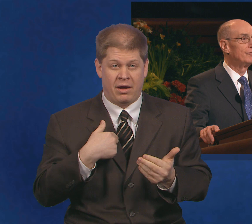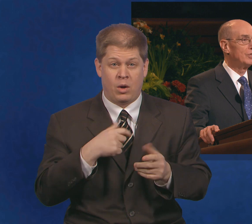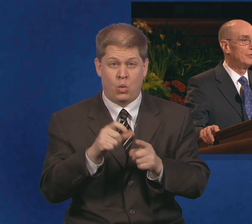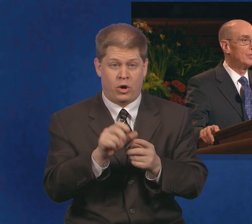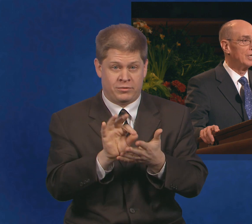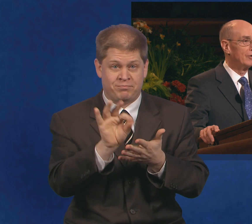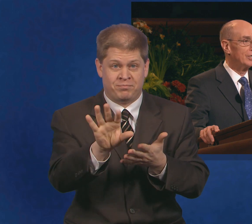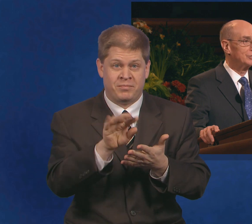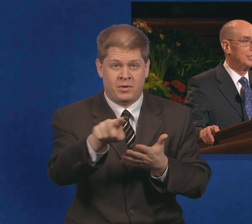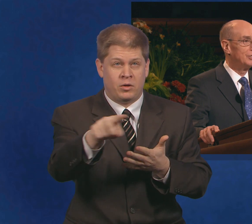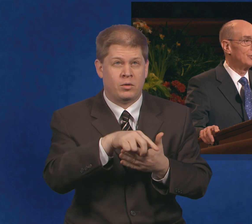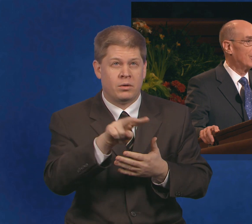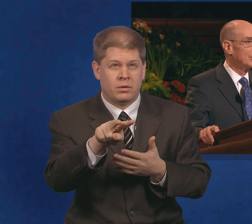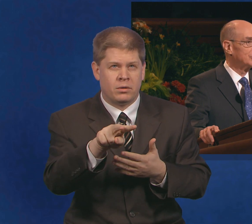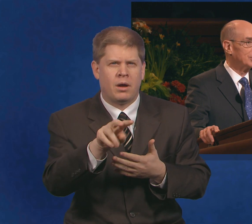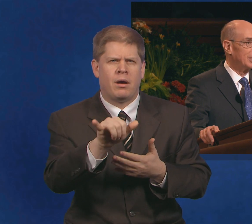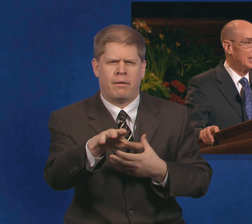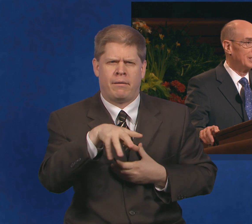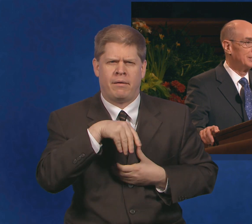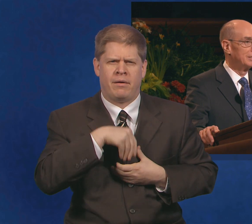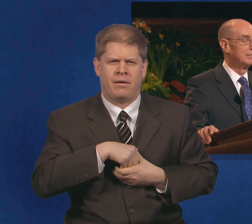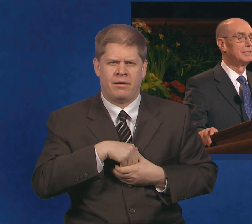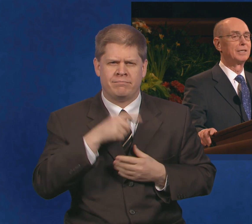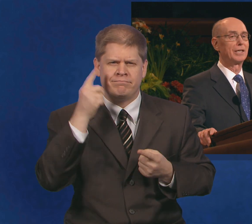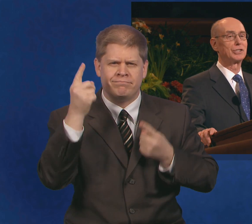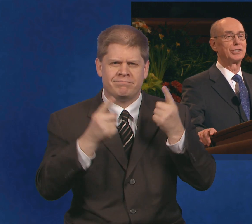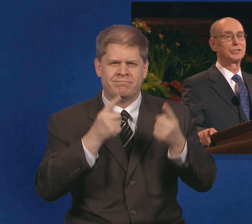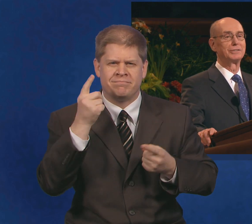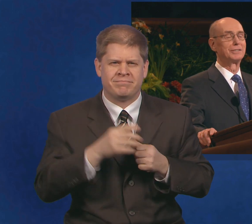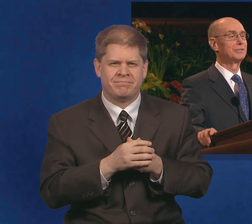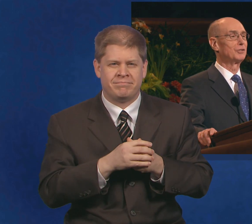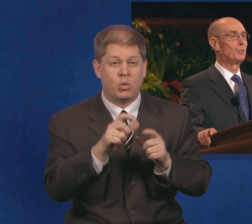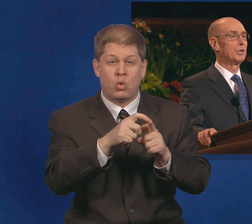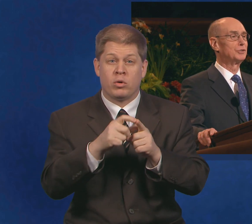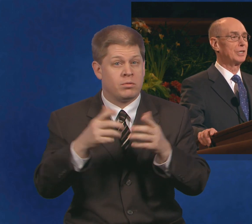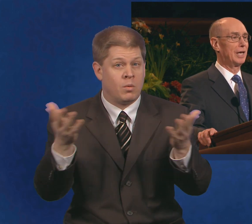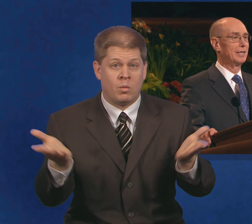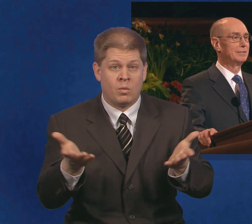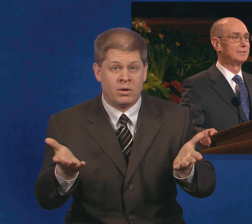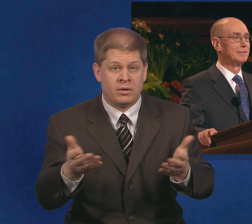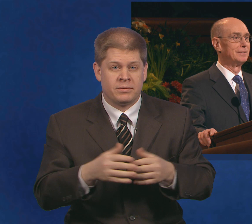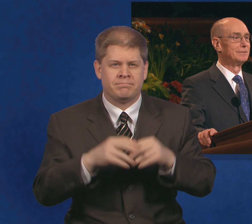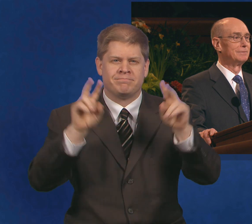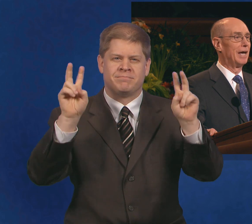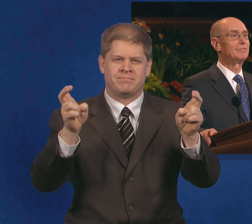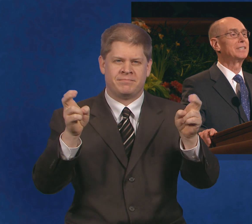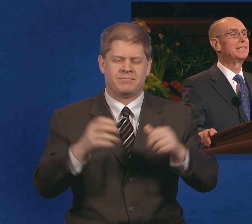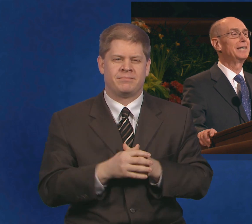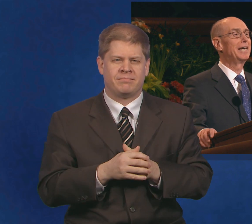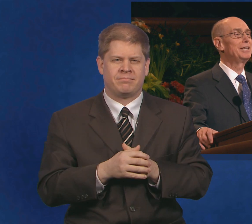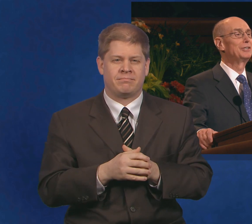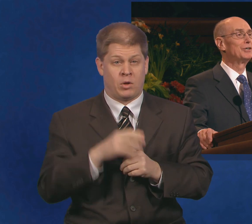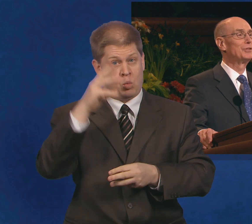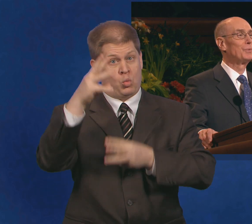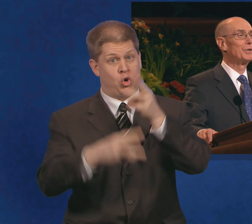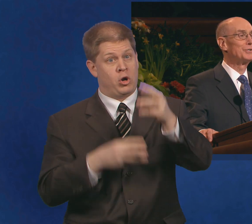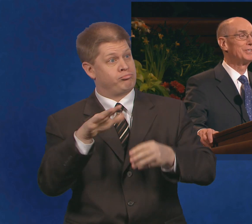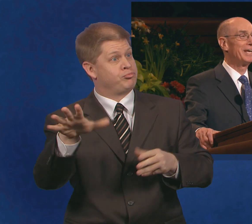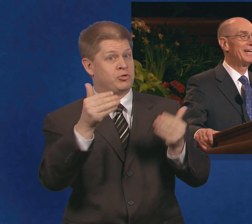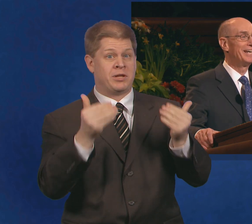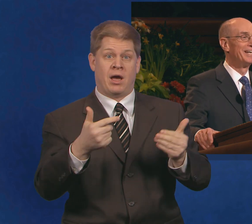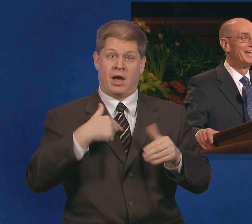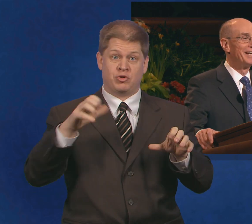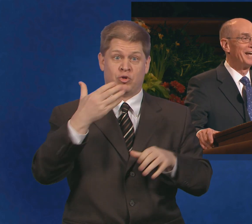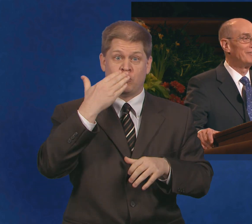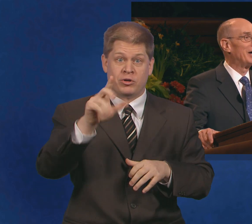that you will feel the lyrics in your hearts today. Let's listen to the words again. Have I done any good in the world